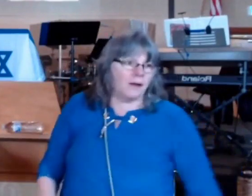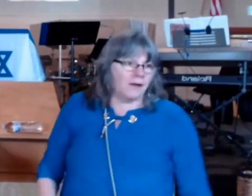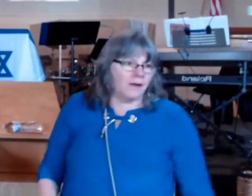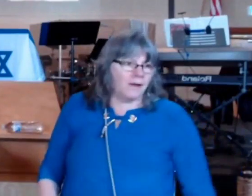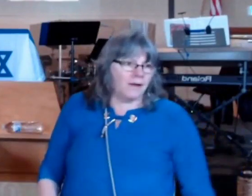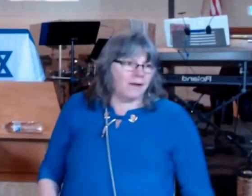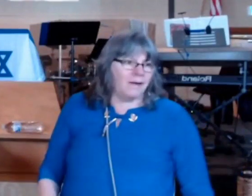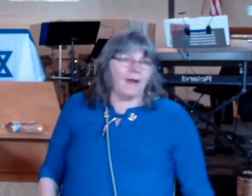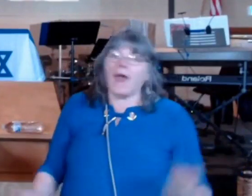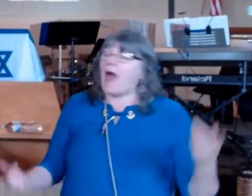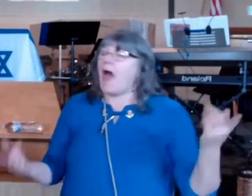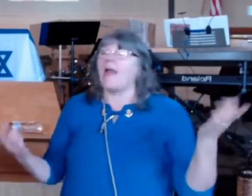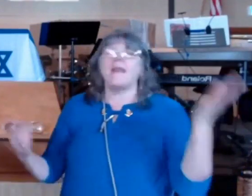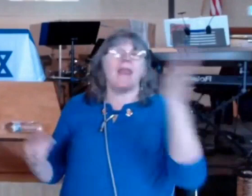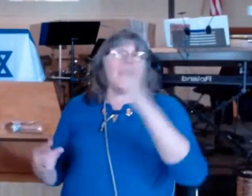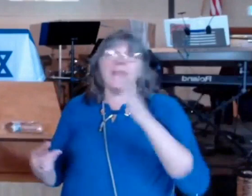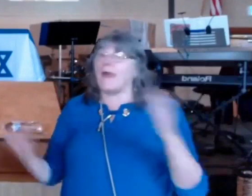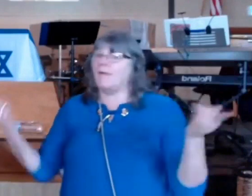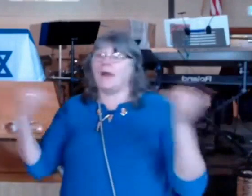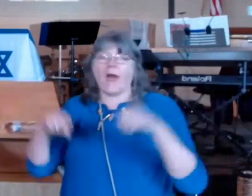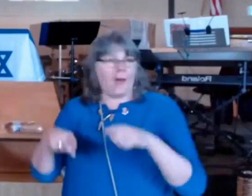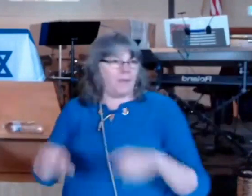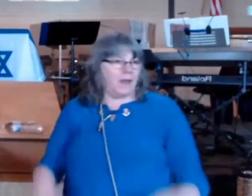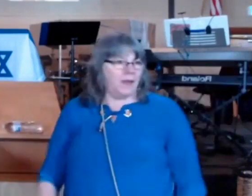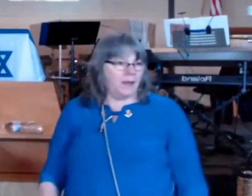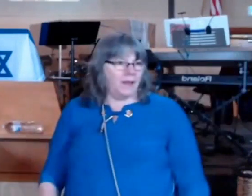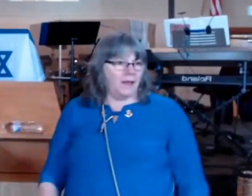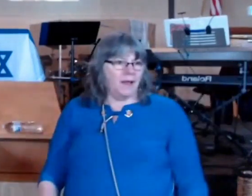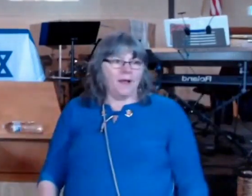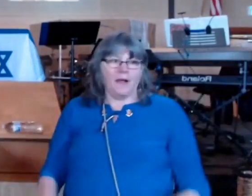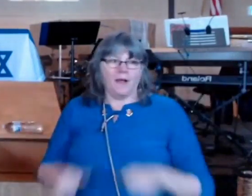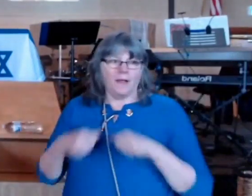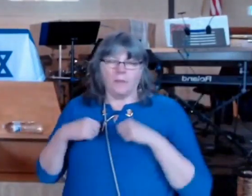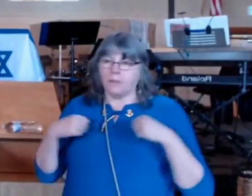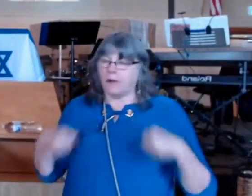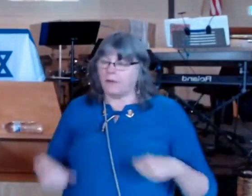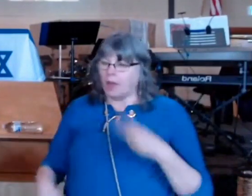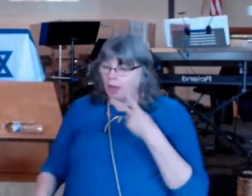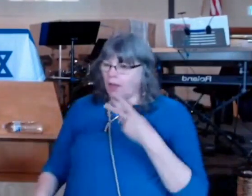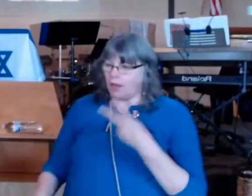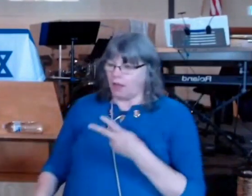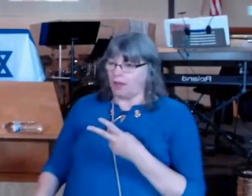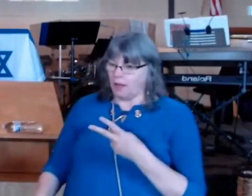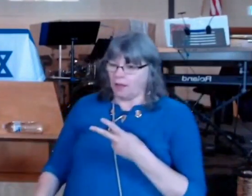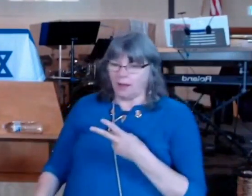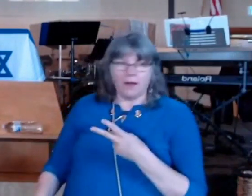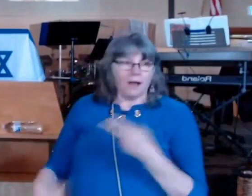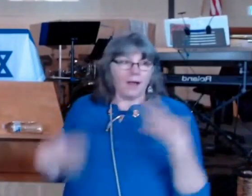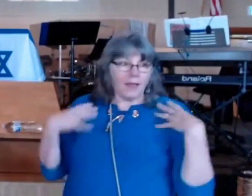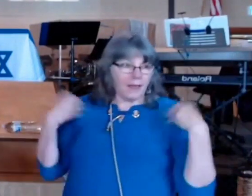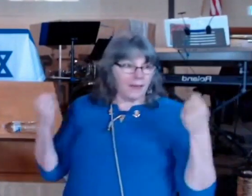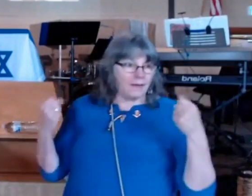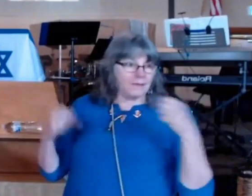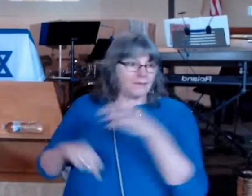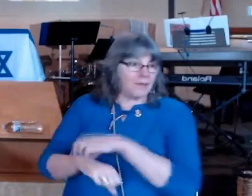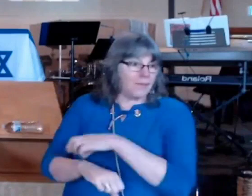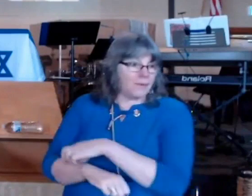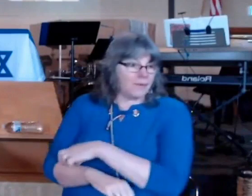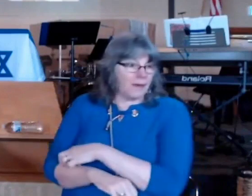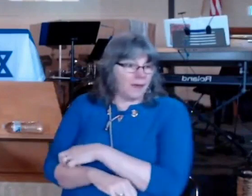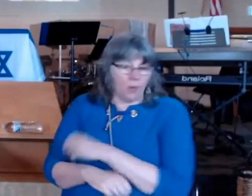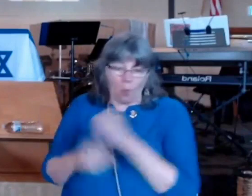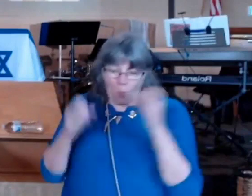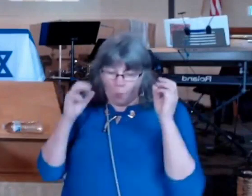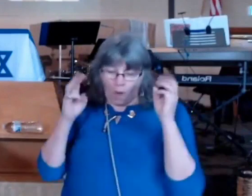before what a romantic event it feels like Leviticus 13 and 14 were written